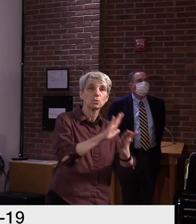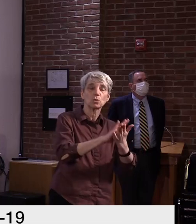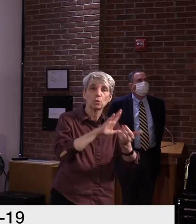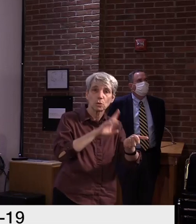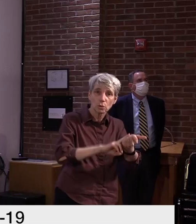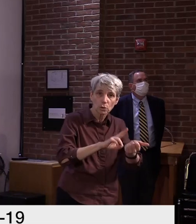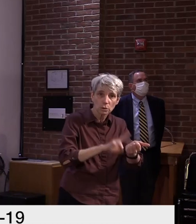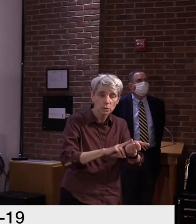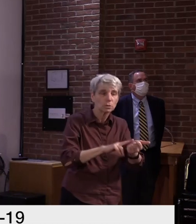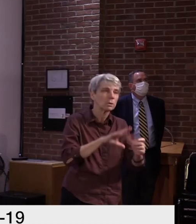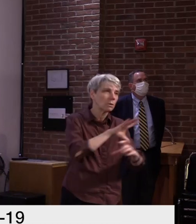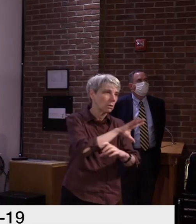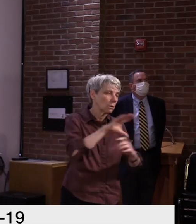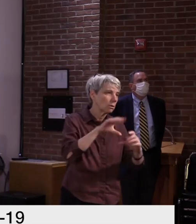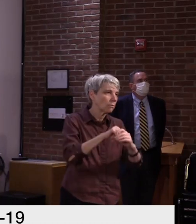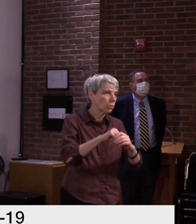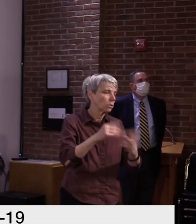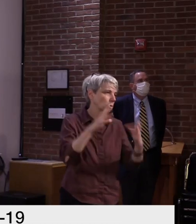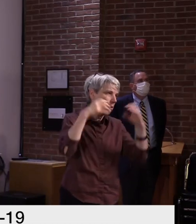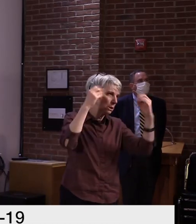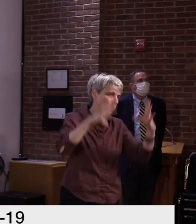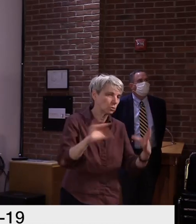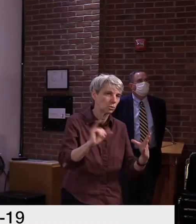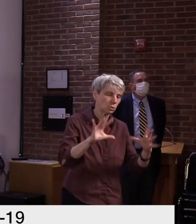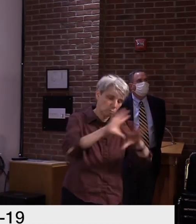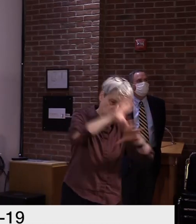and of course, education professionals.